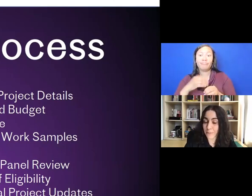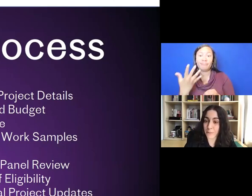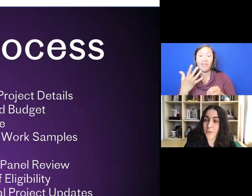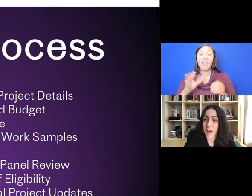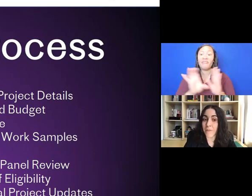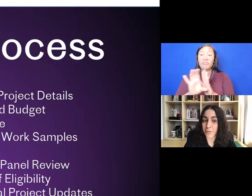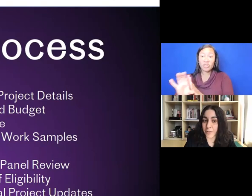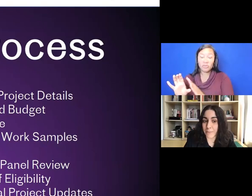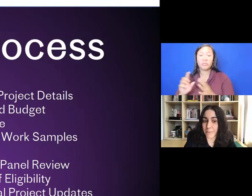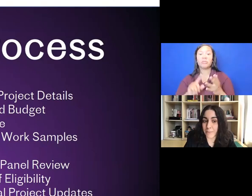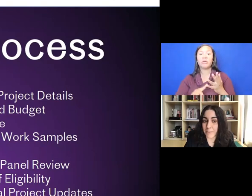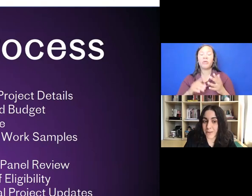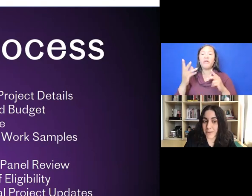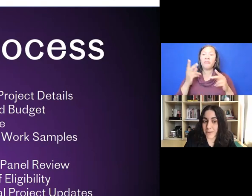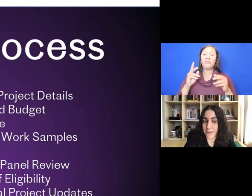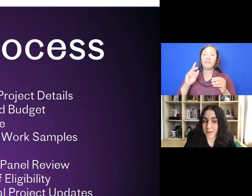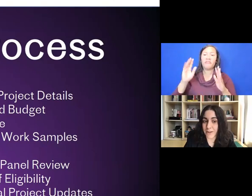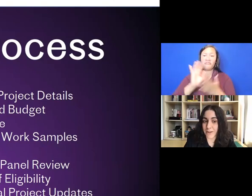maximum of three minutes.